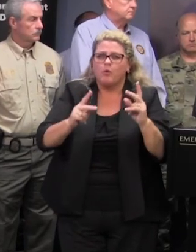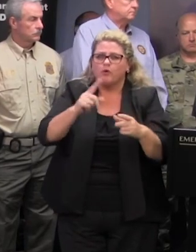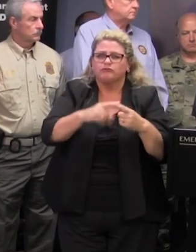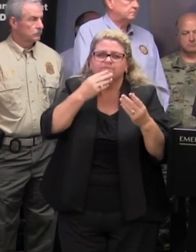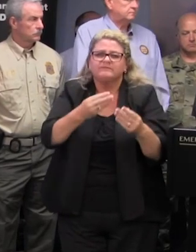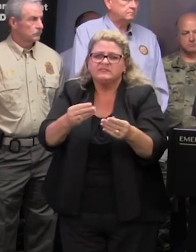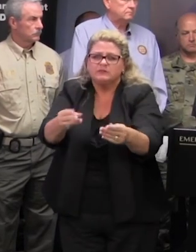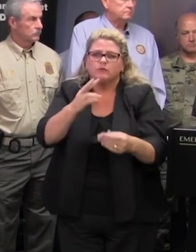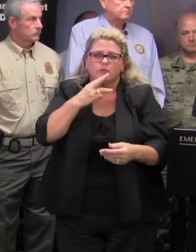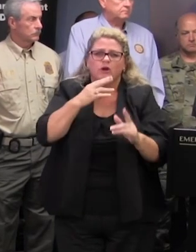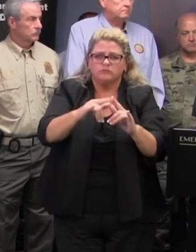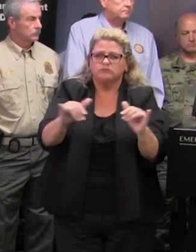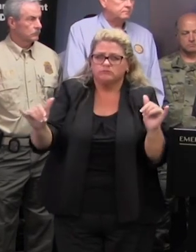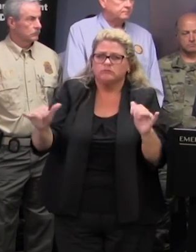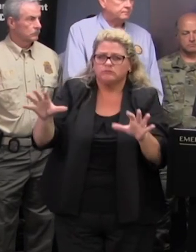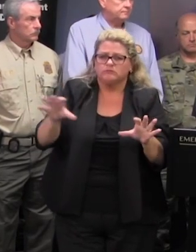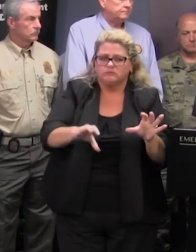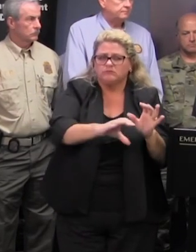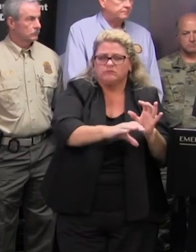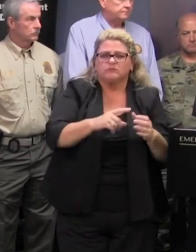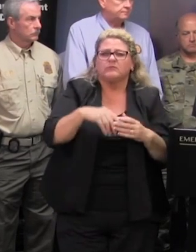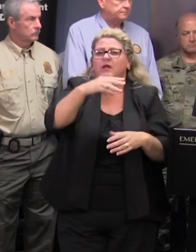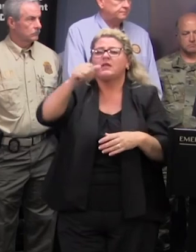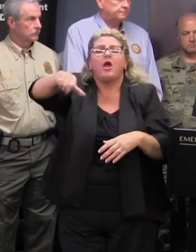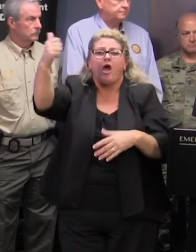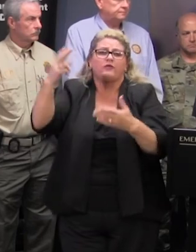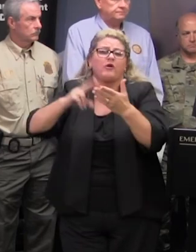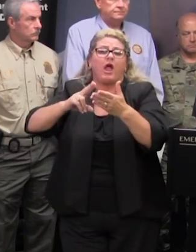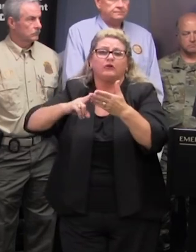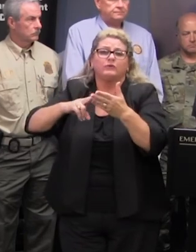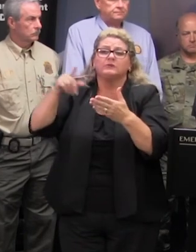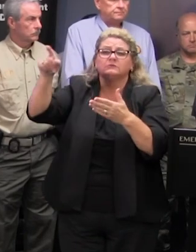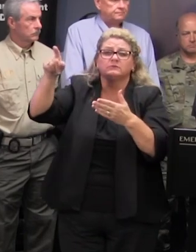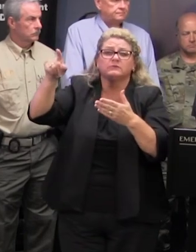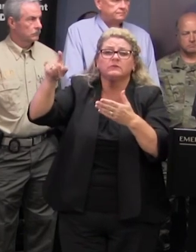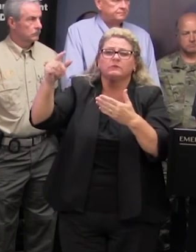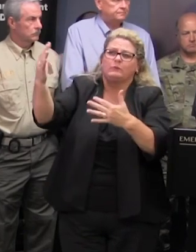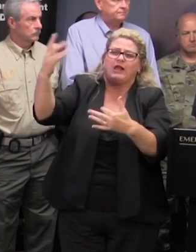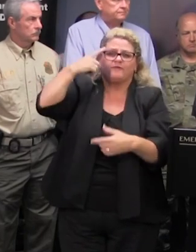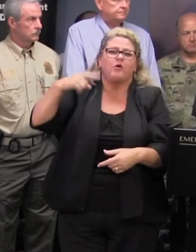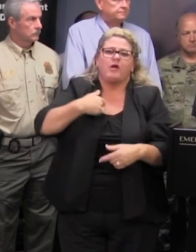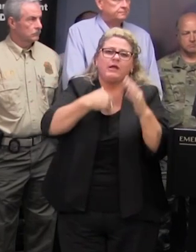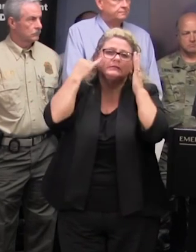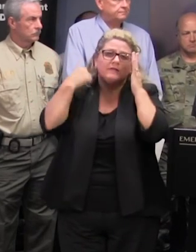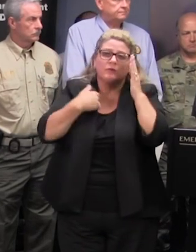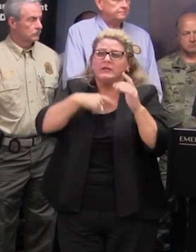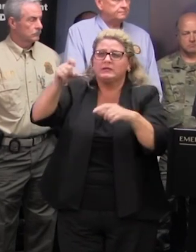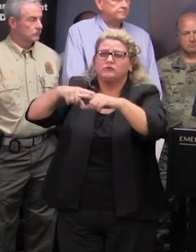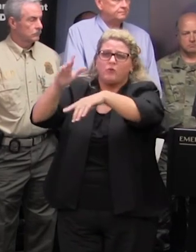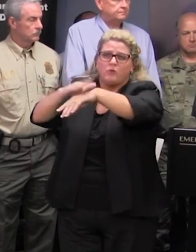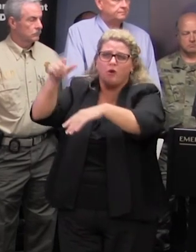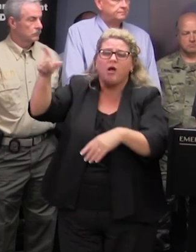time and then we've got other existing contracts that we can call on and then we've got also